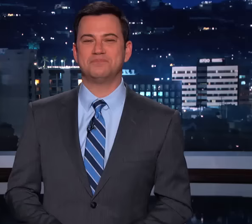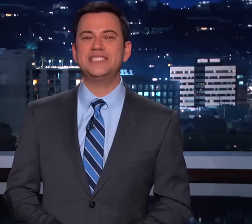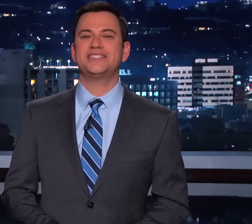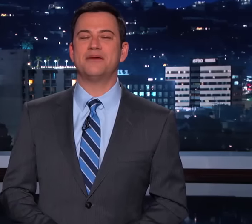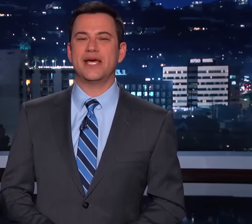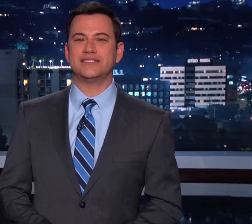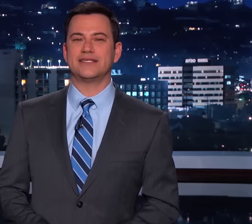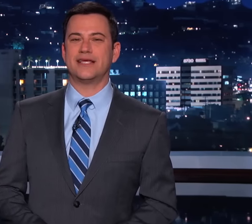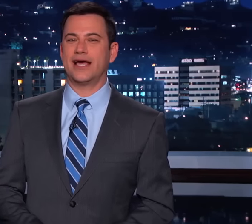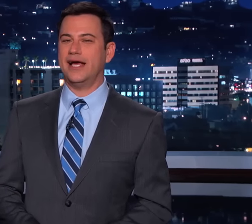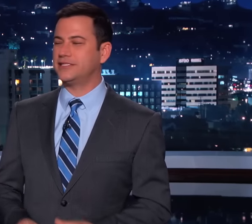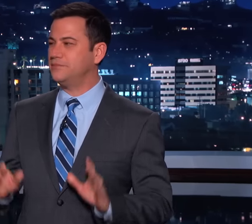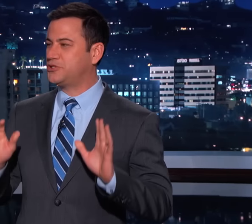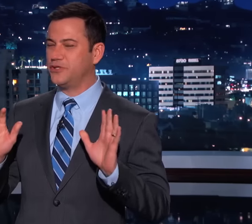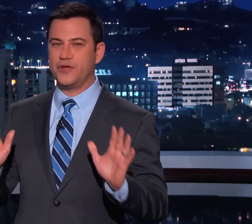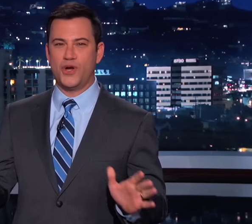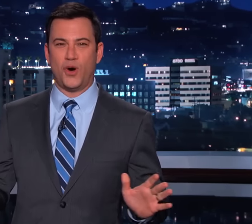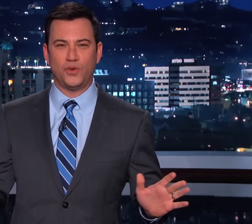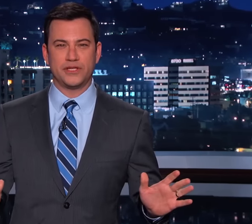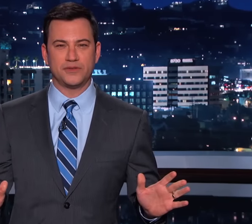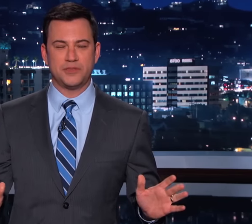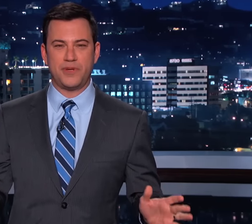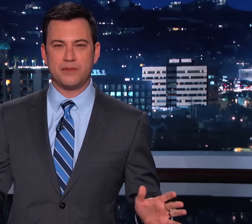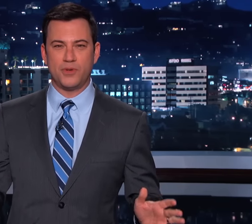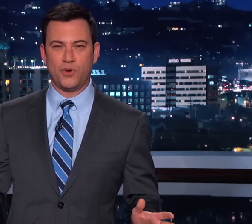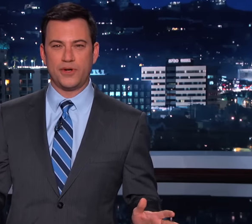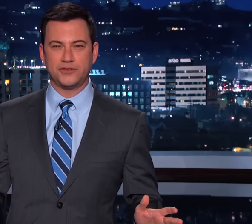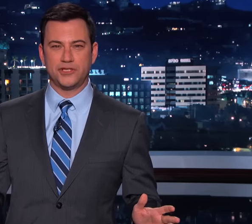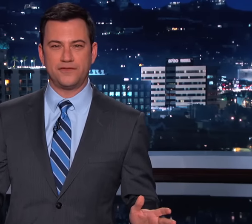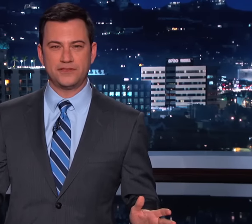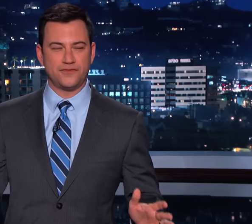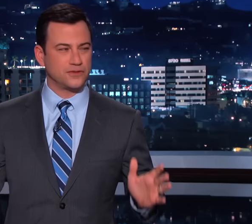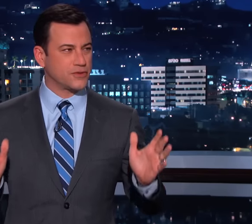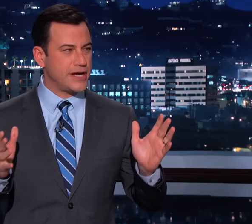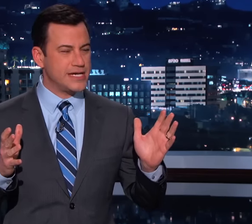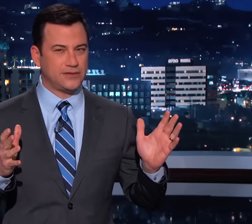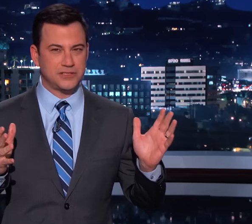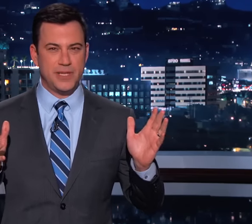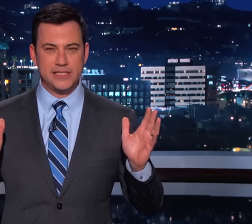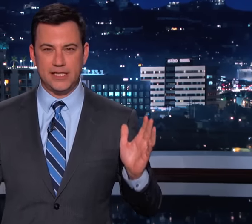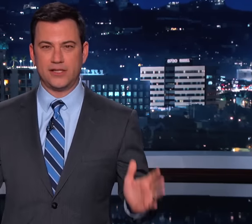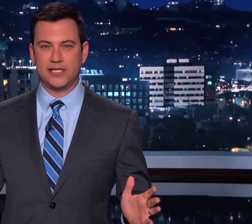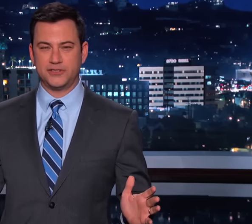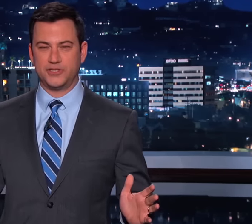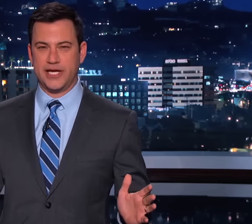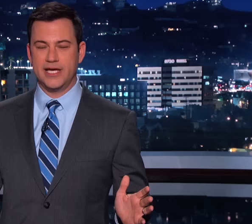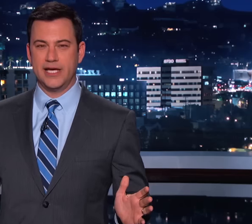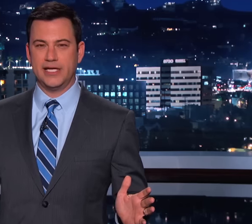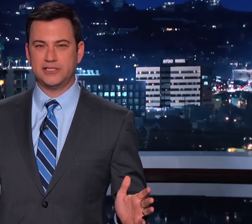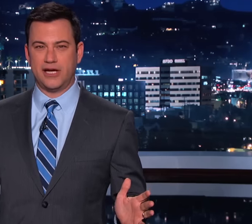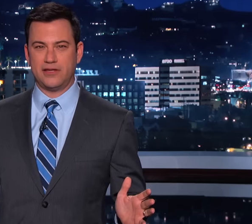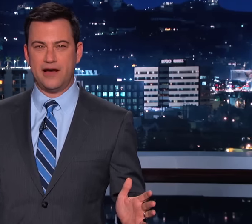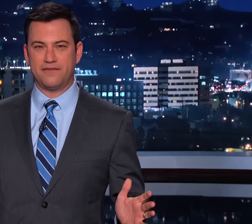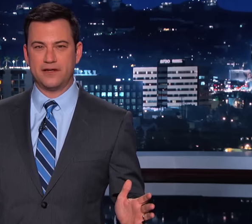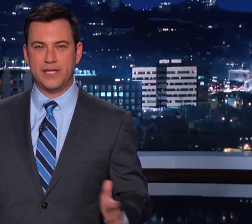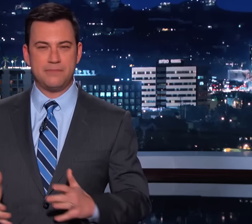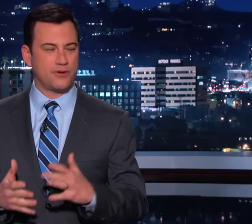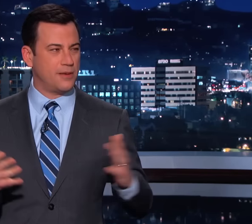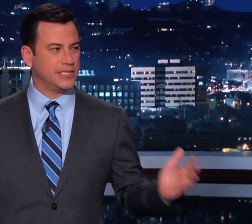This is an amazing thing. As I'm sure you know, there was a big memorial service for the great Nelson Mandela yesterday in South Africa. Many prominent